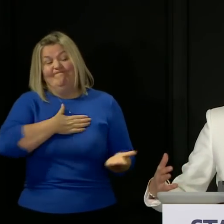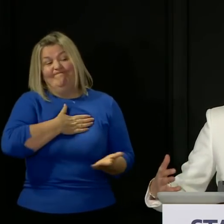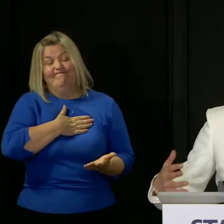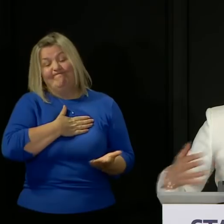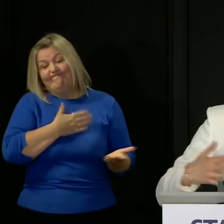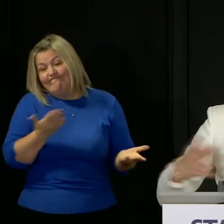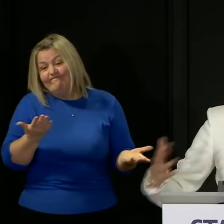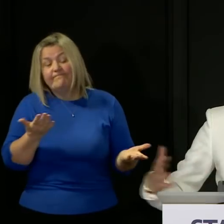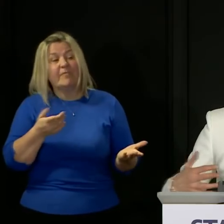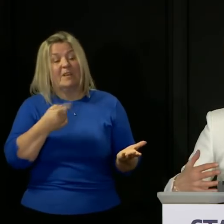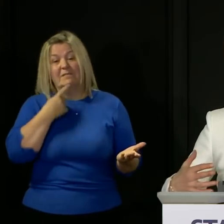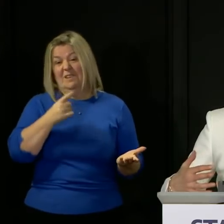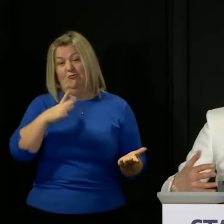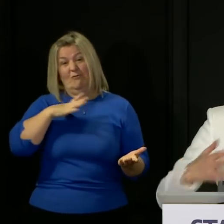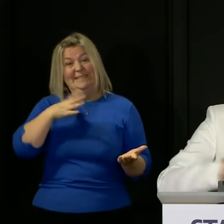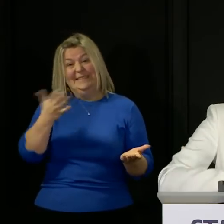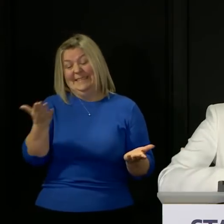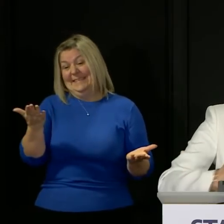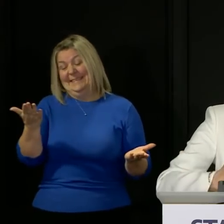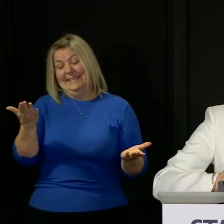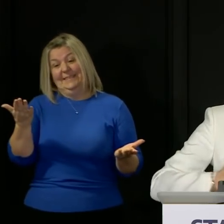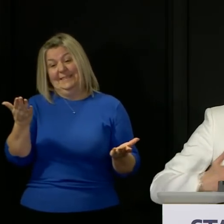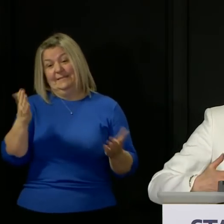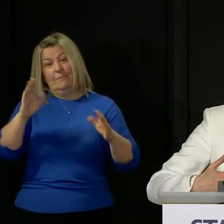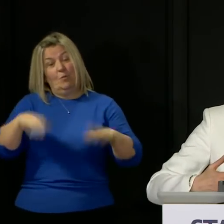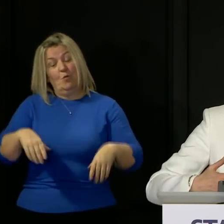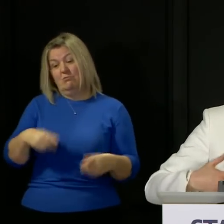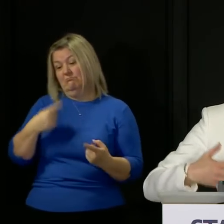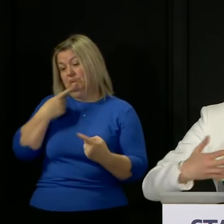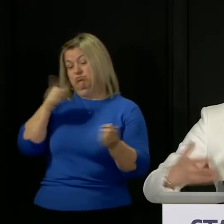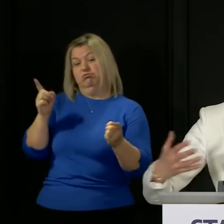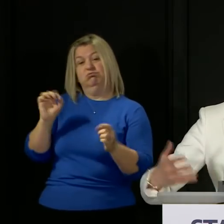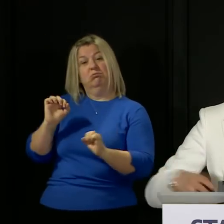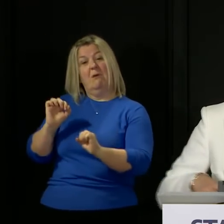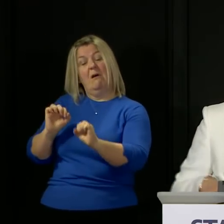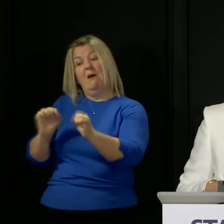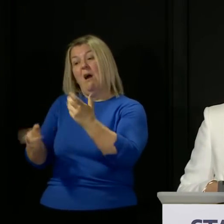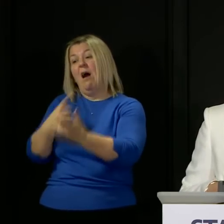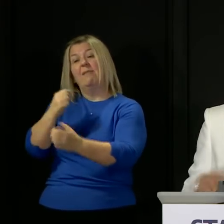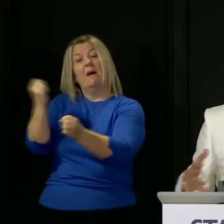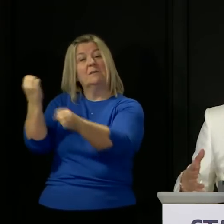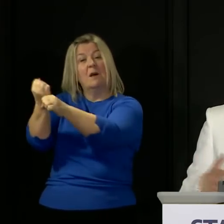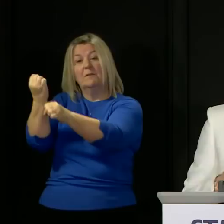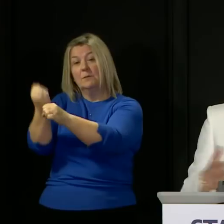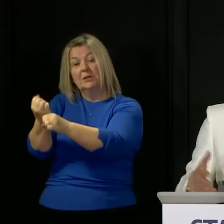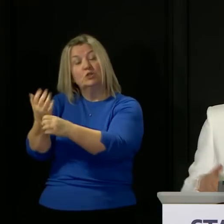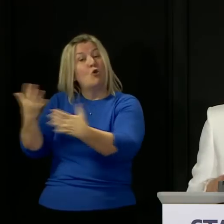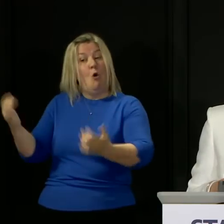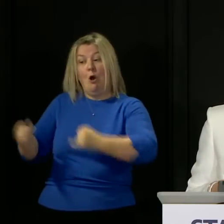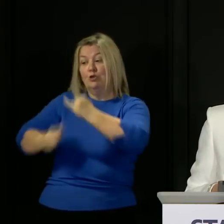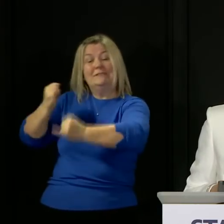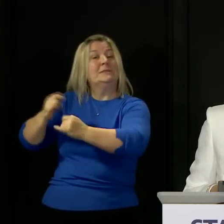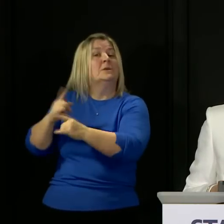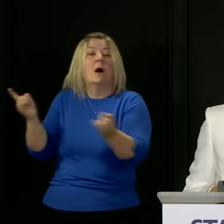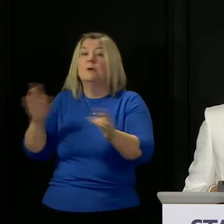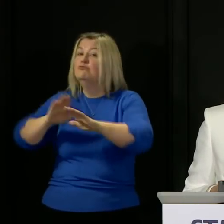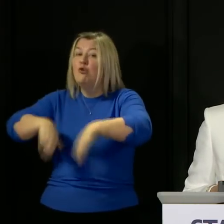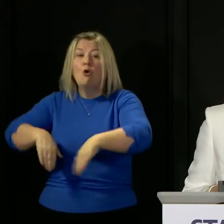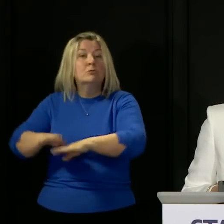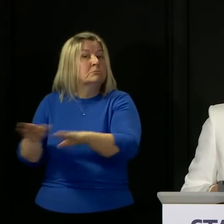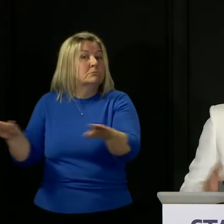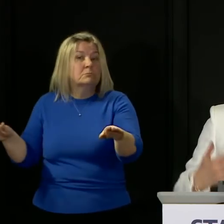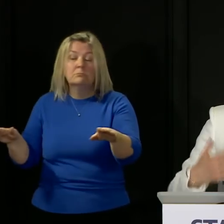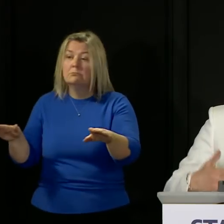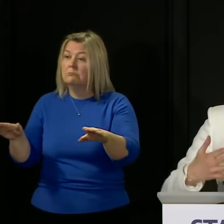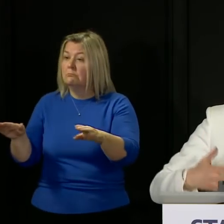previously before I make no comment on decisions other governments are taking or make any criticism of decisions other governments